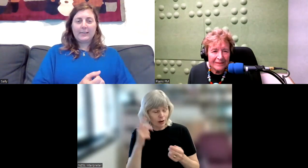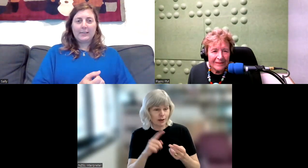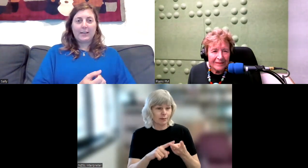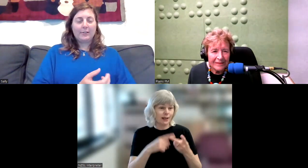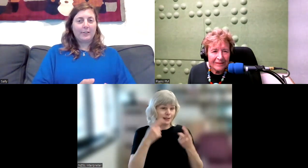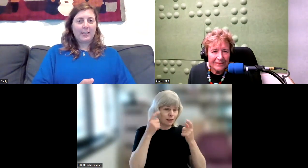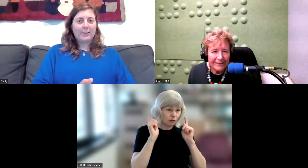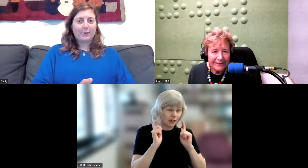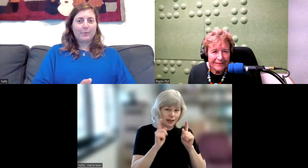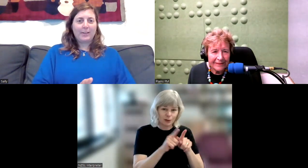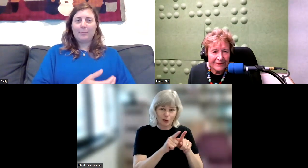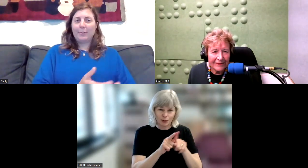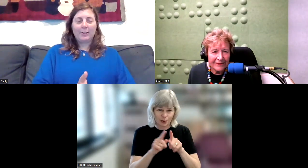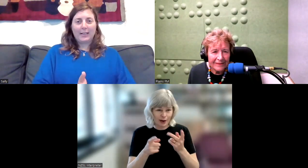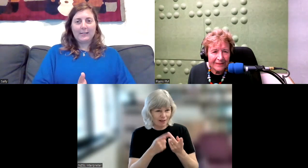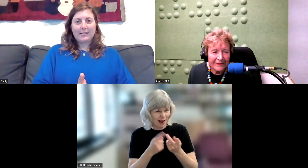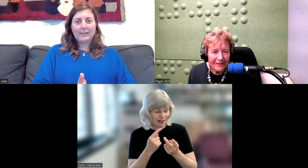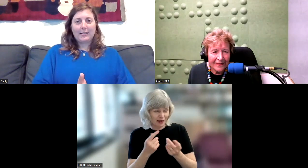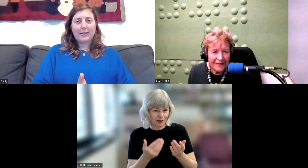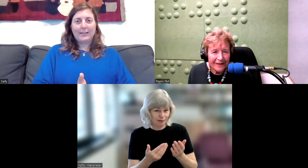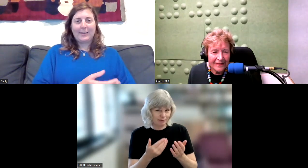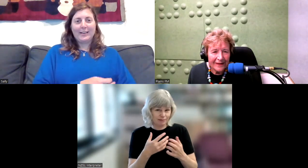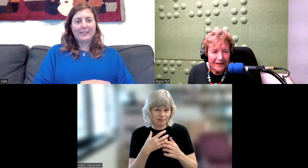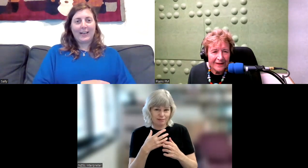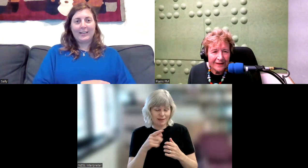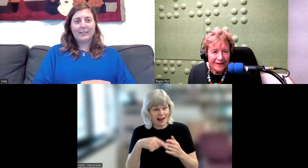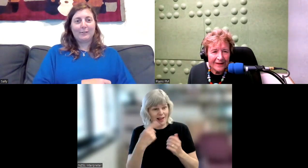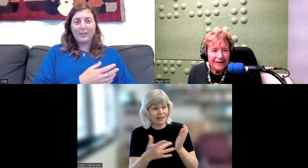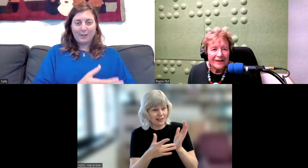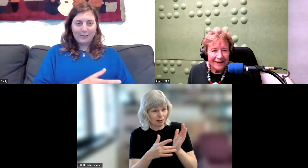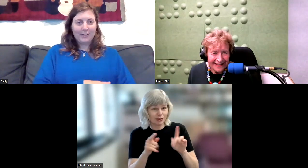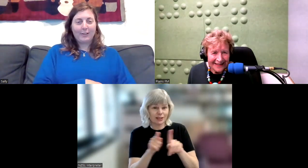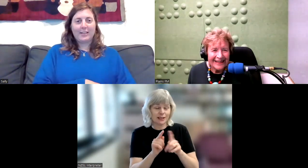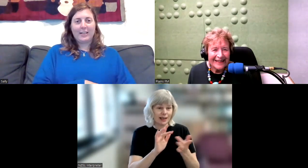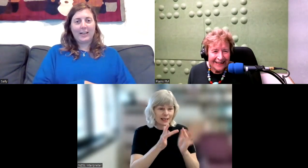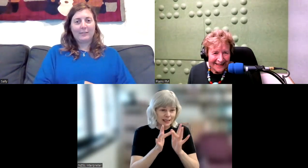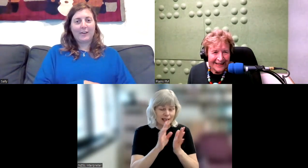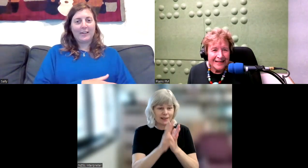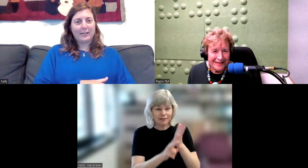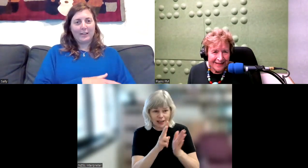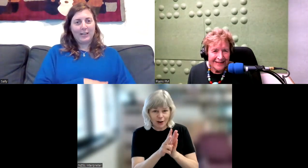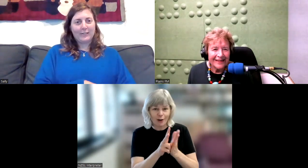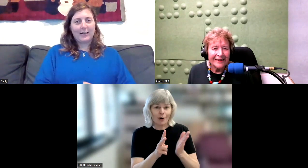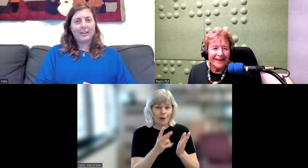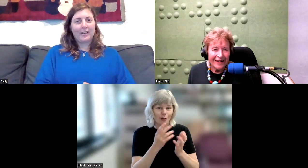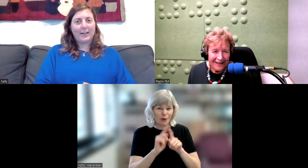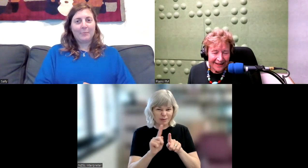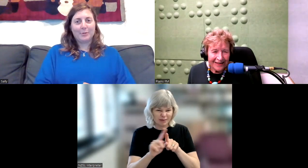technology has opened up, not least internet and video technology and various other things that enable